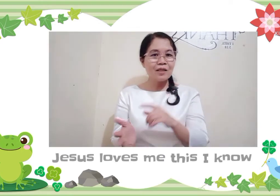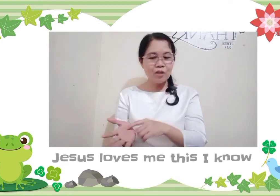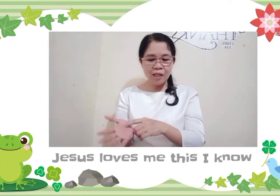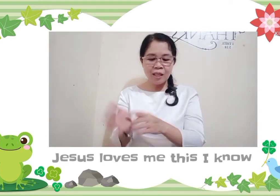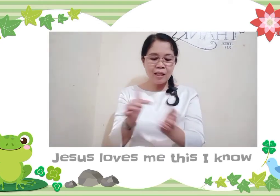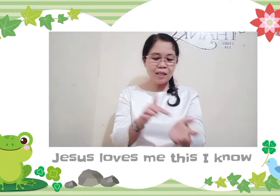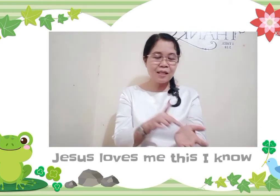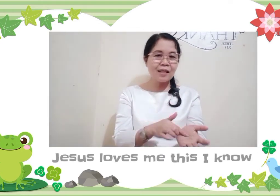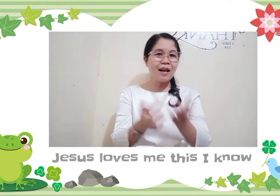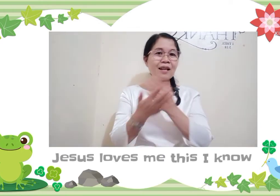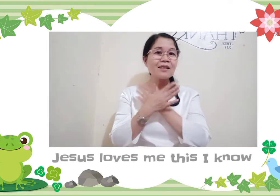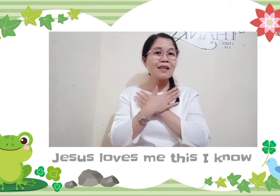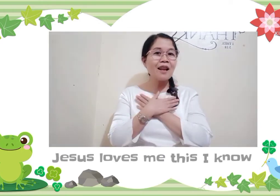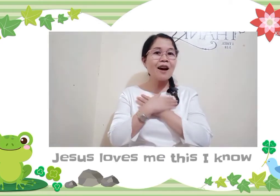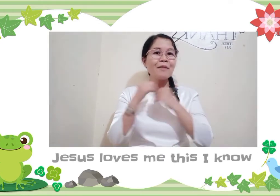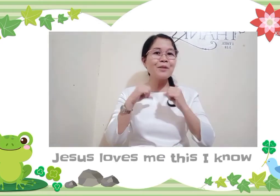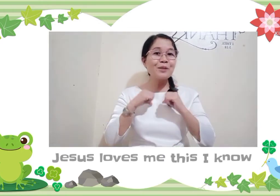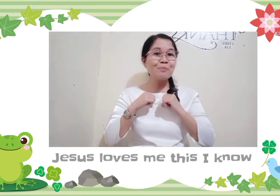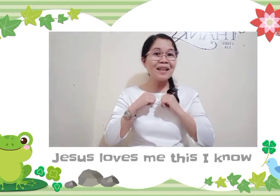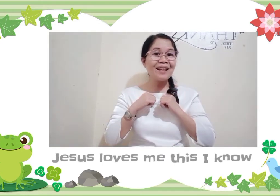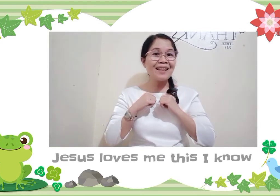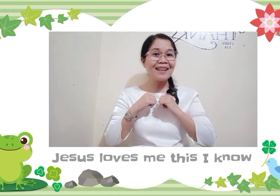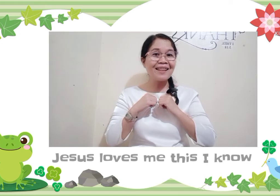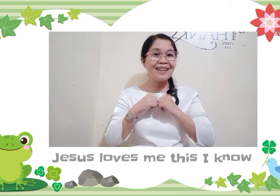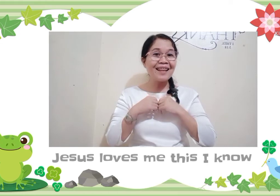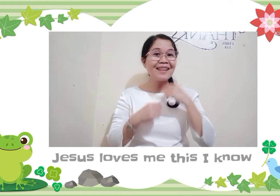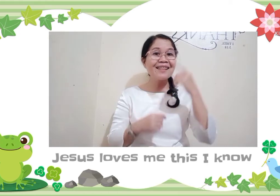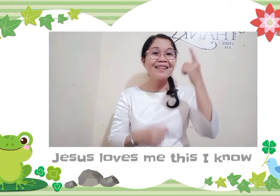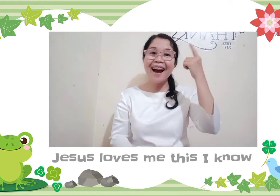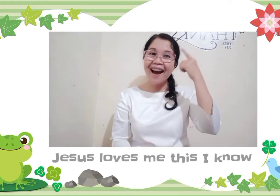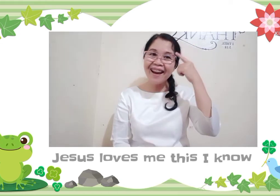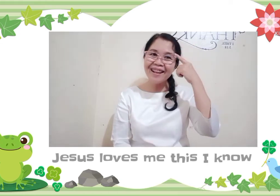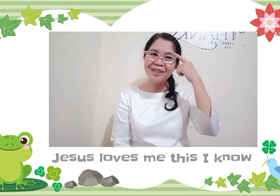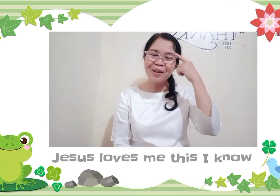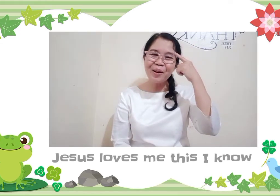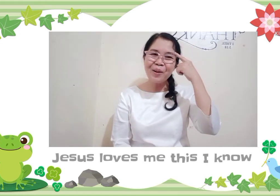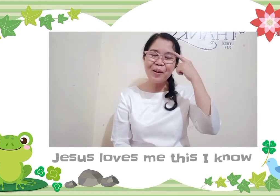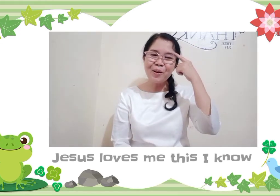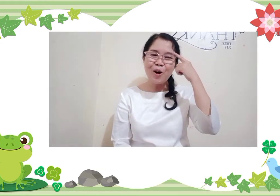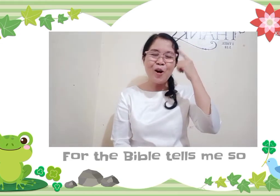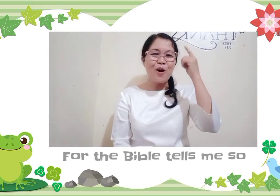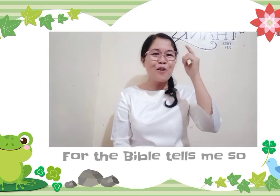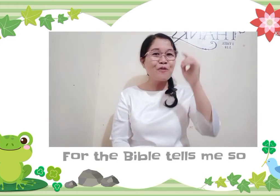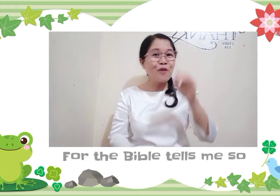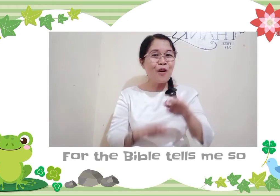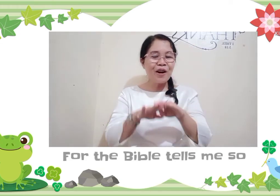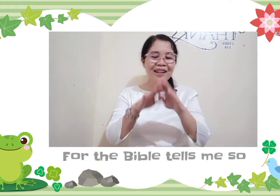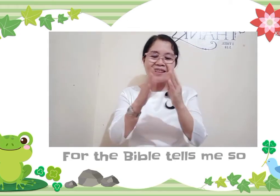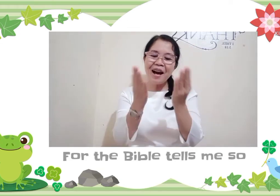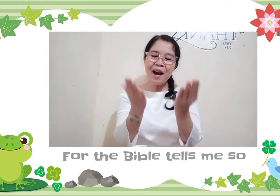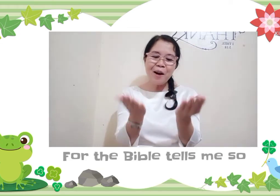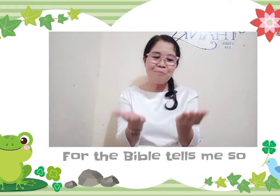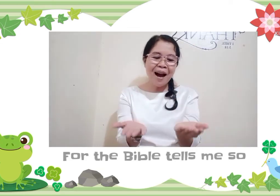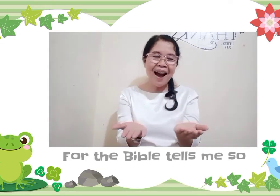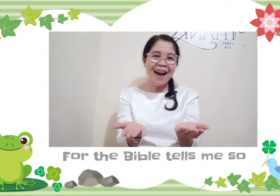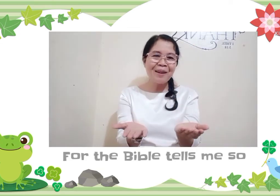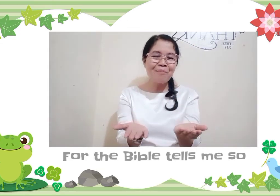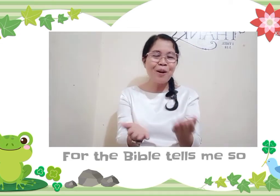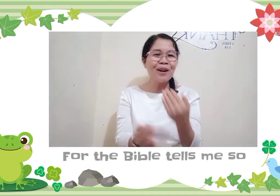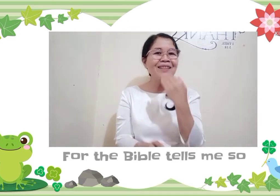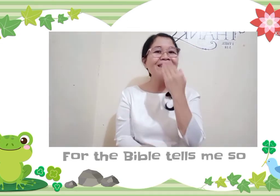Jesus loves me. This I know for the